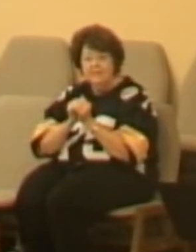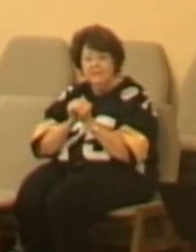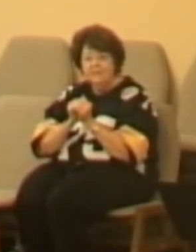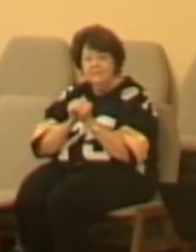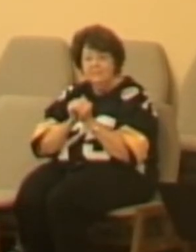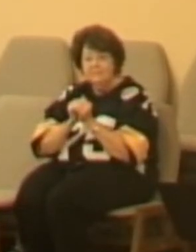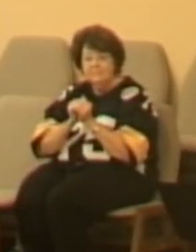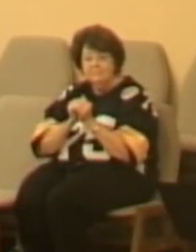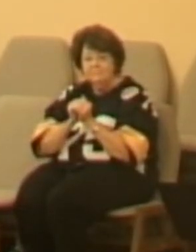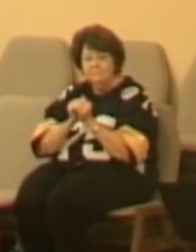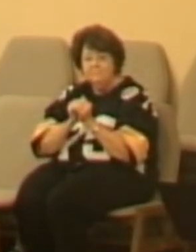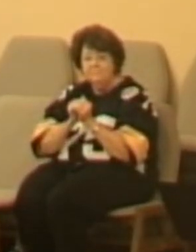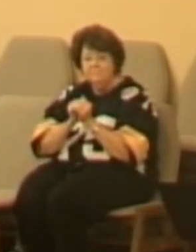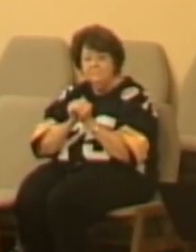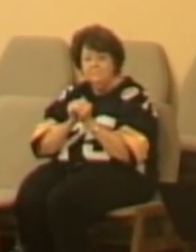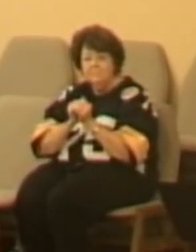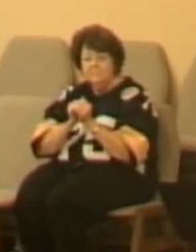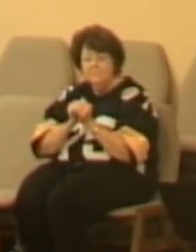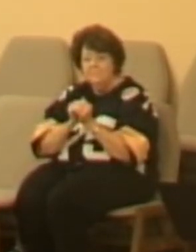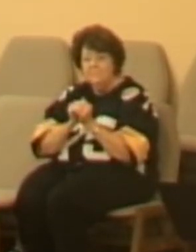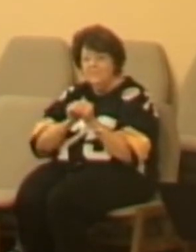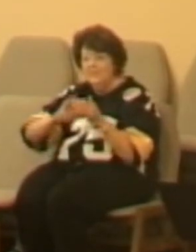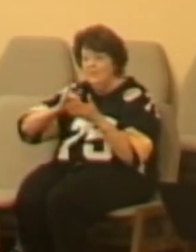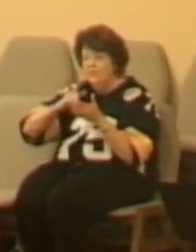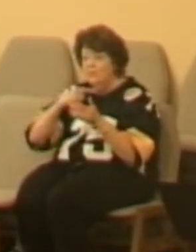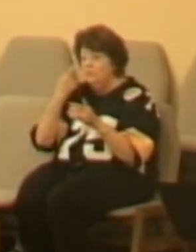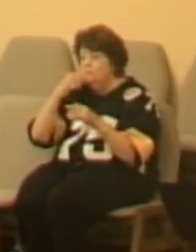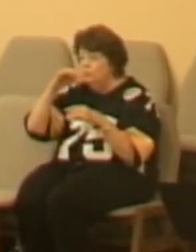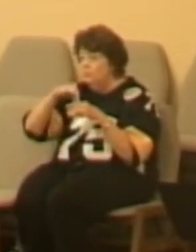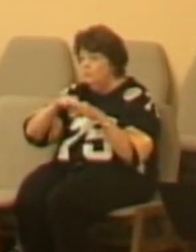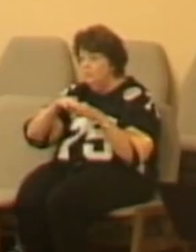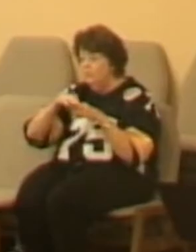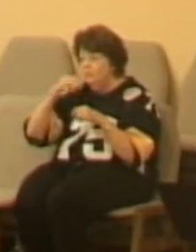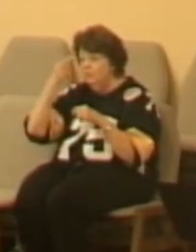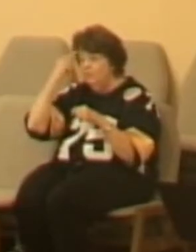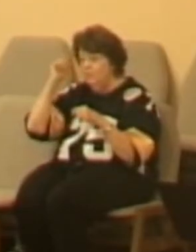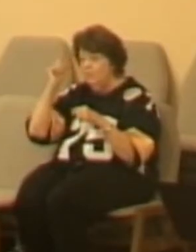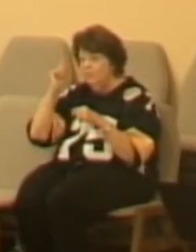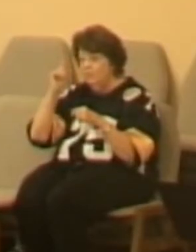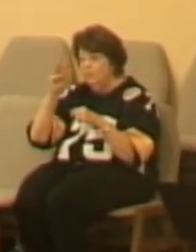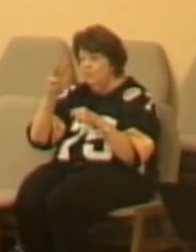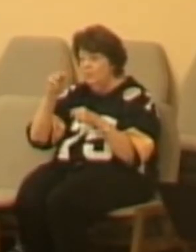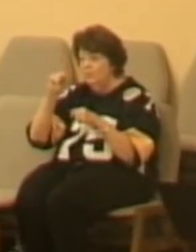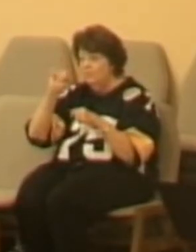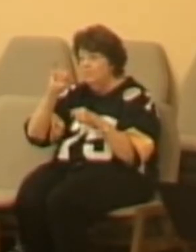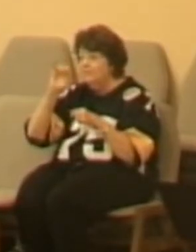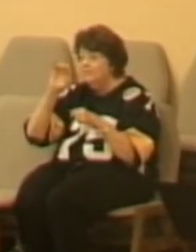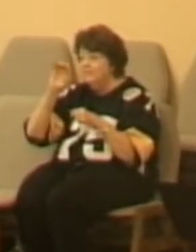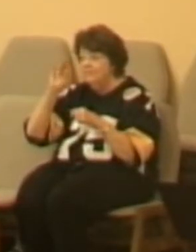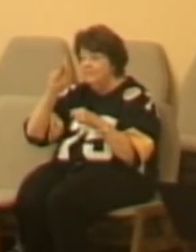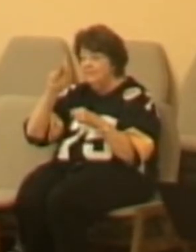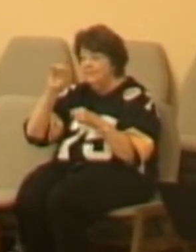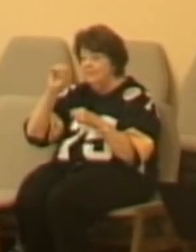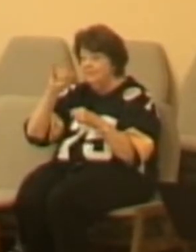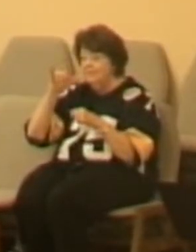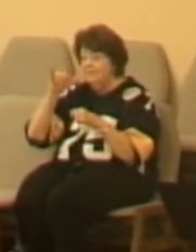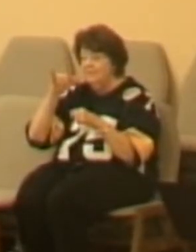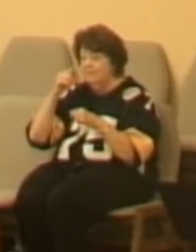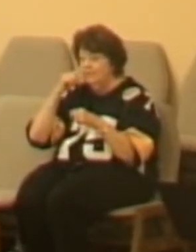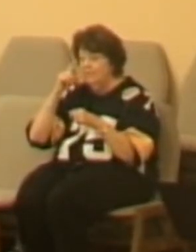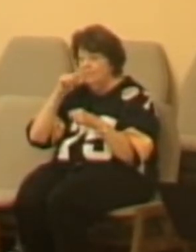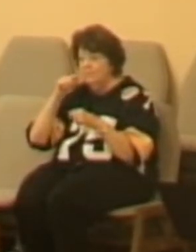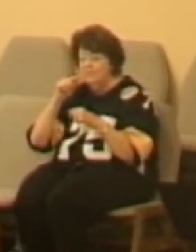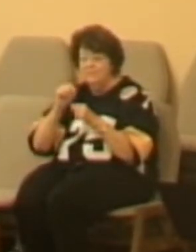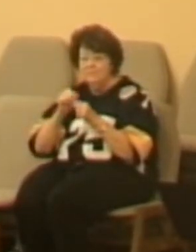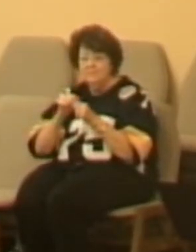which might be the bigger group who voted for Mickey Mouse, stand up. I have a message for you. Are you with me? Do you think that Jesus would target that